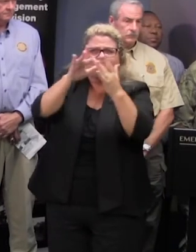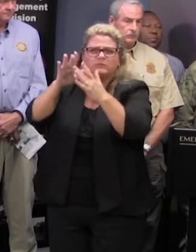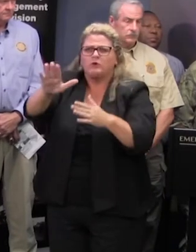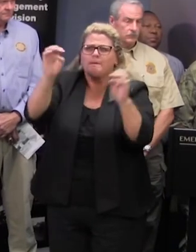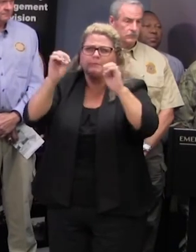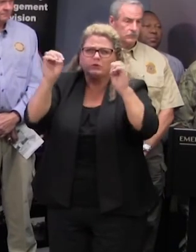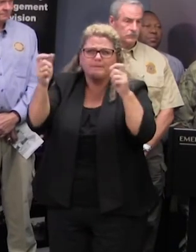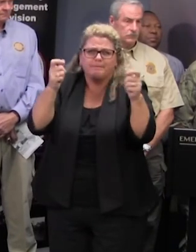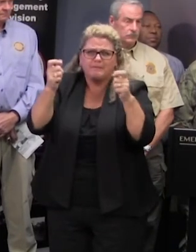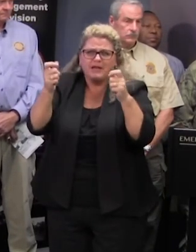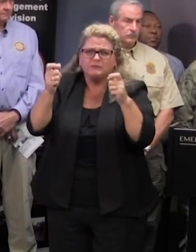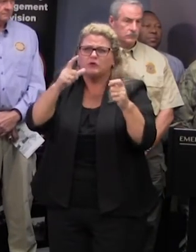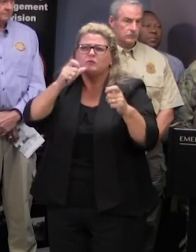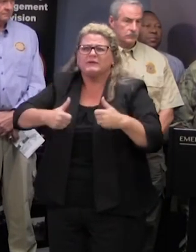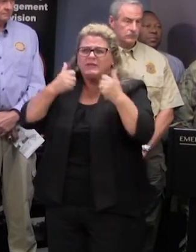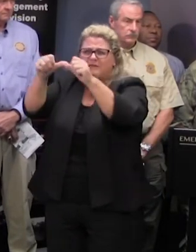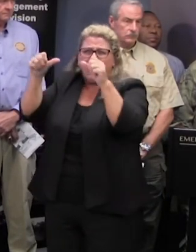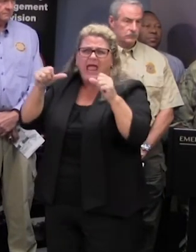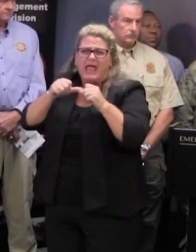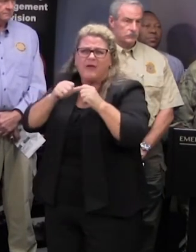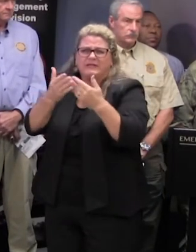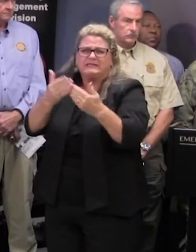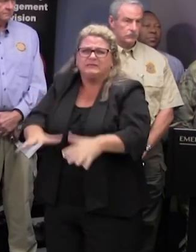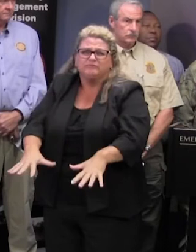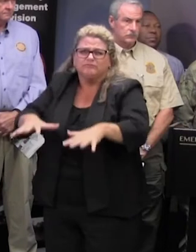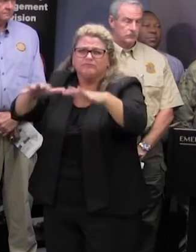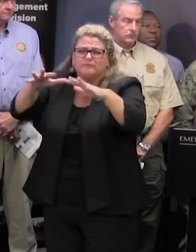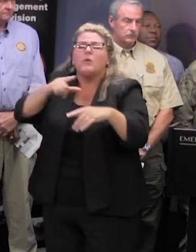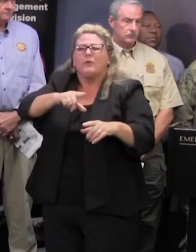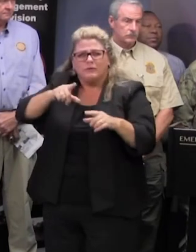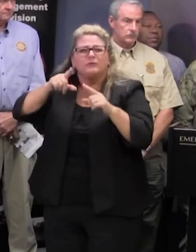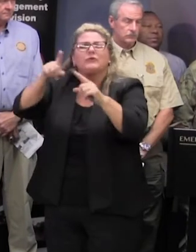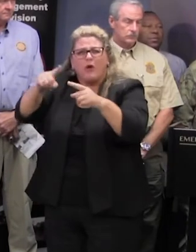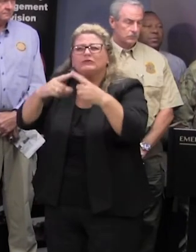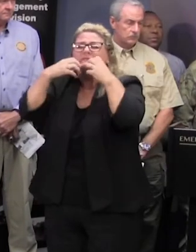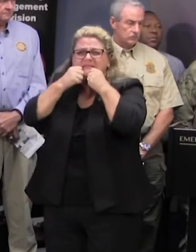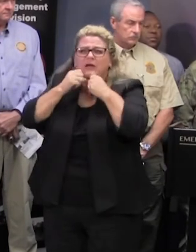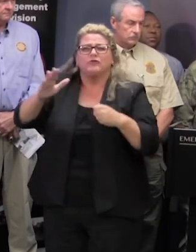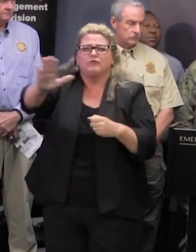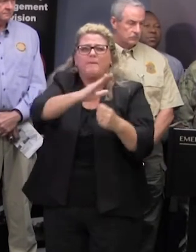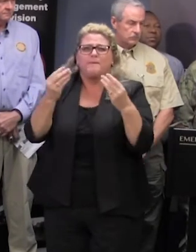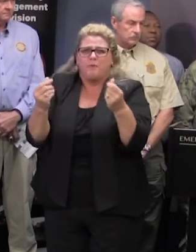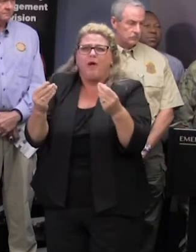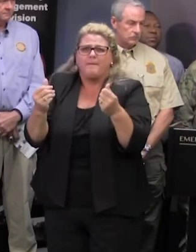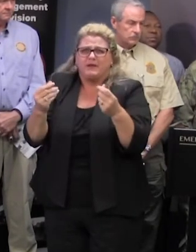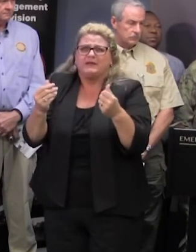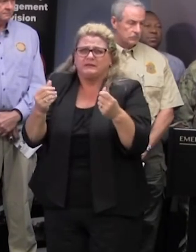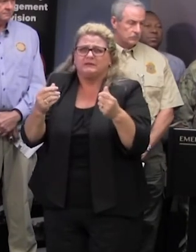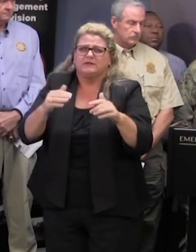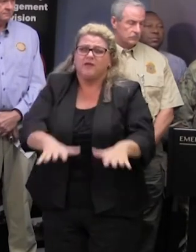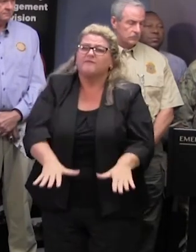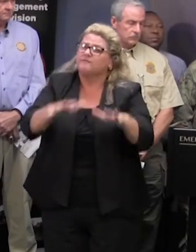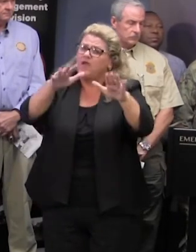and for those living in low-lying areas to take preparedness actions now while they have time to protect property flooding impacts create very